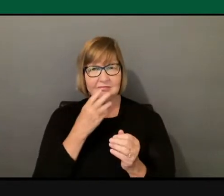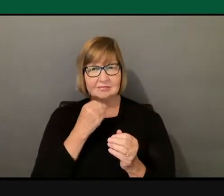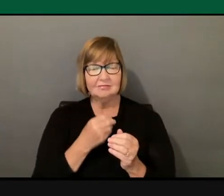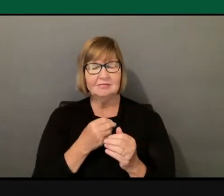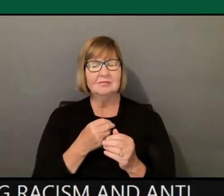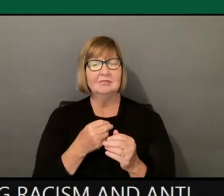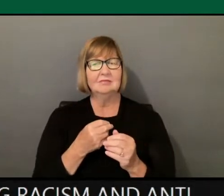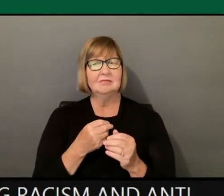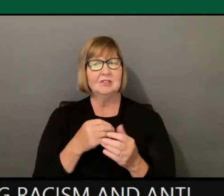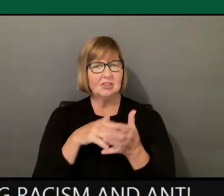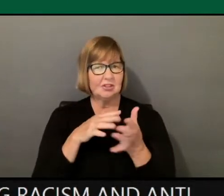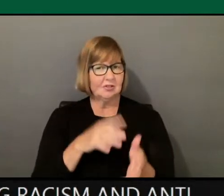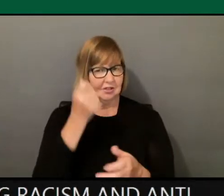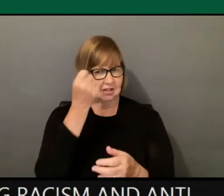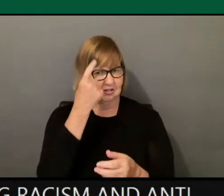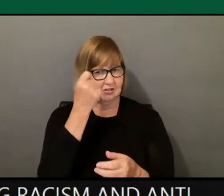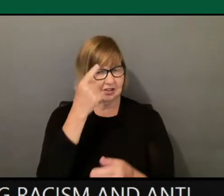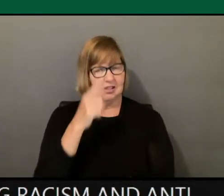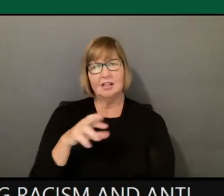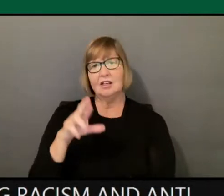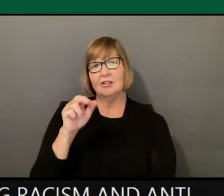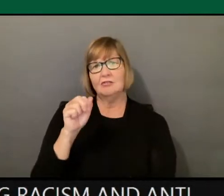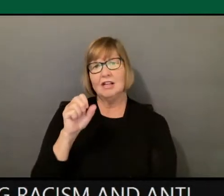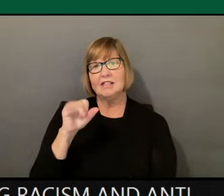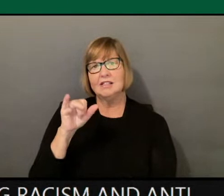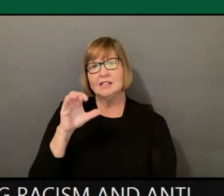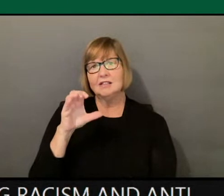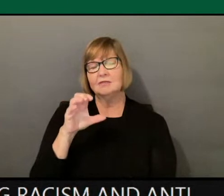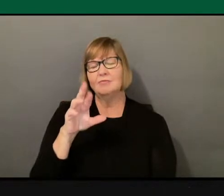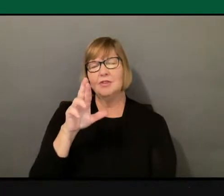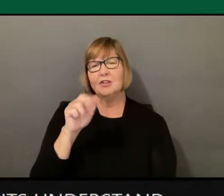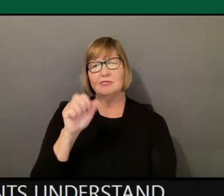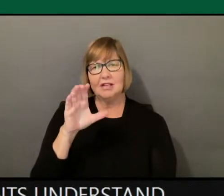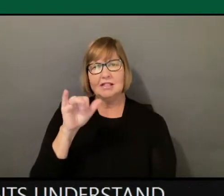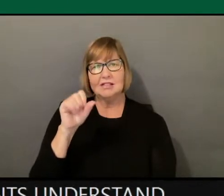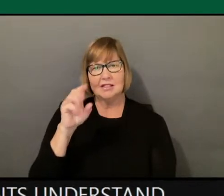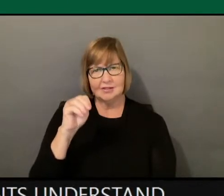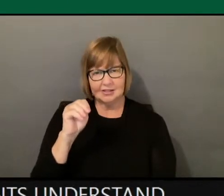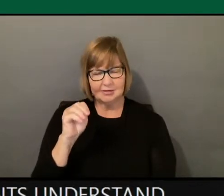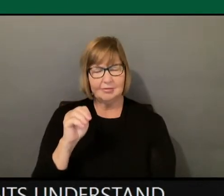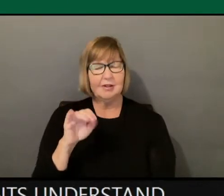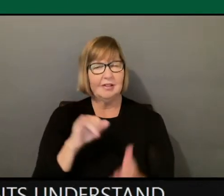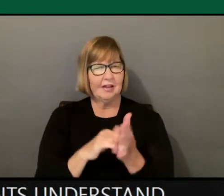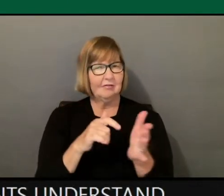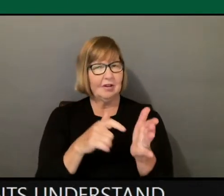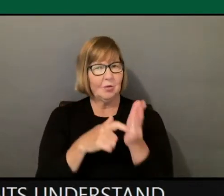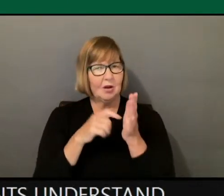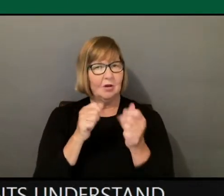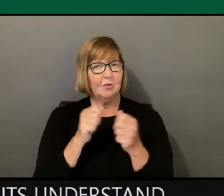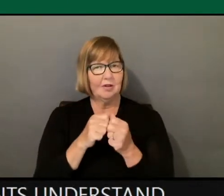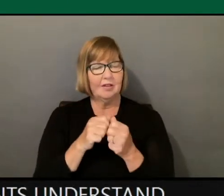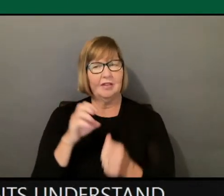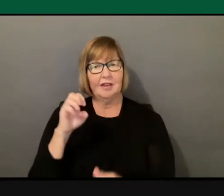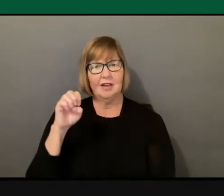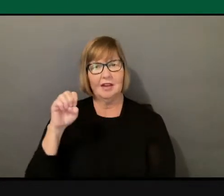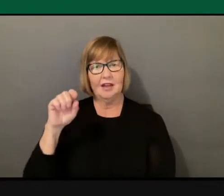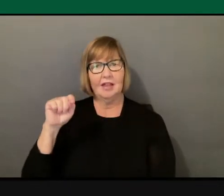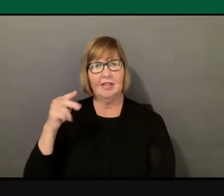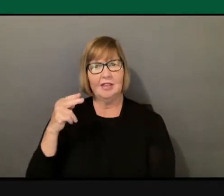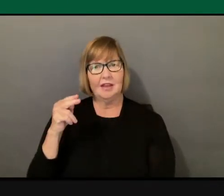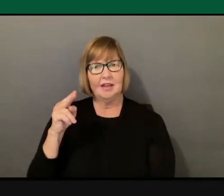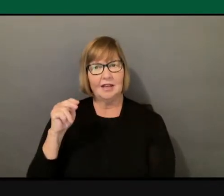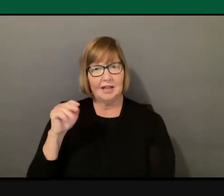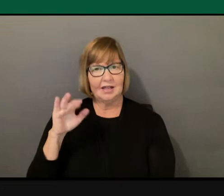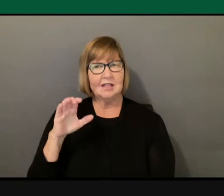racism is because of AB 1460 and the requirement of ethnic studies. So many students have an idea of what racism